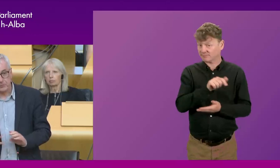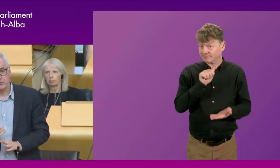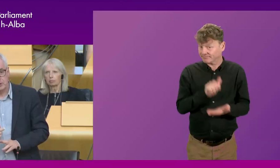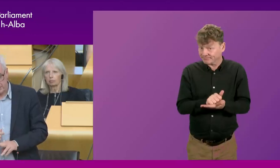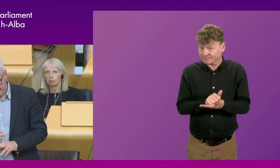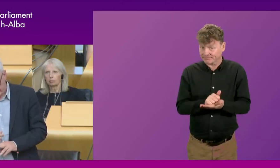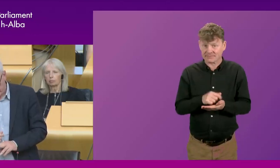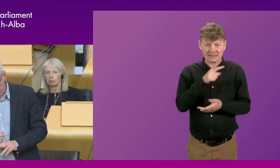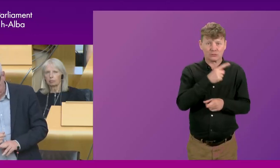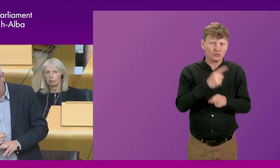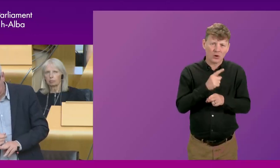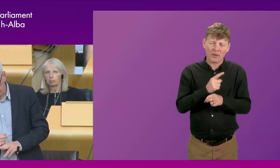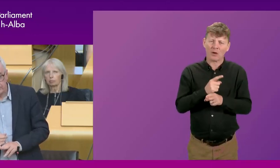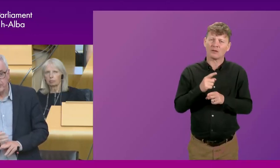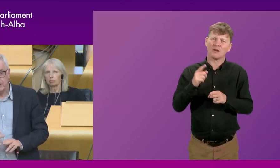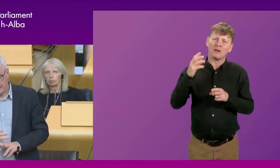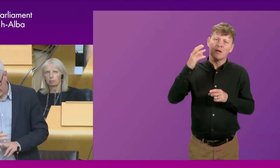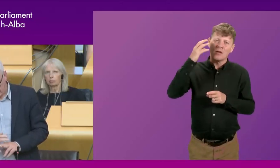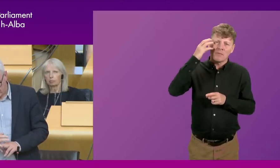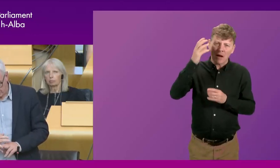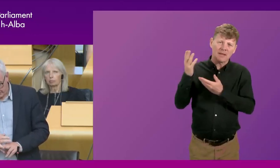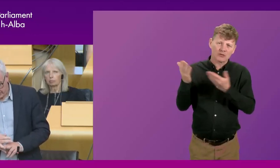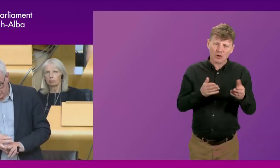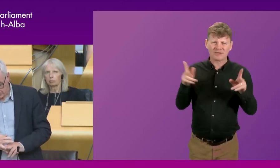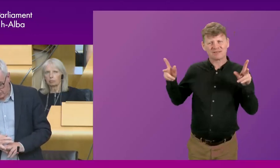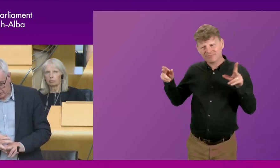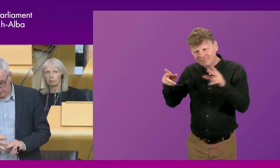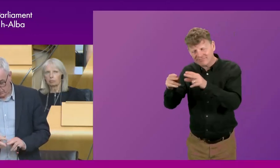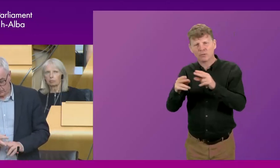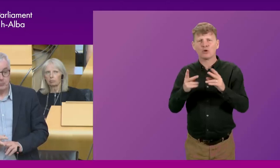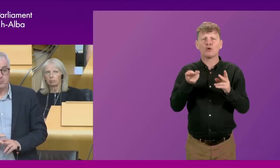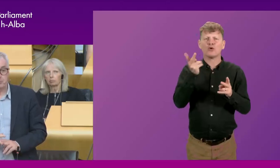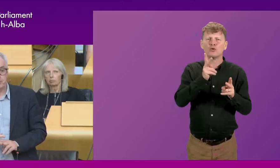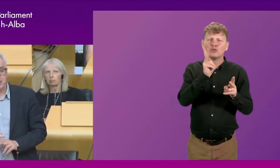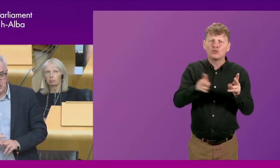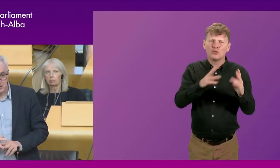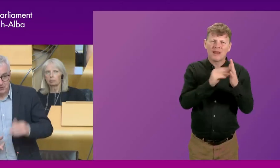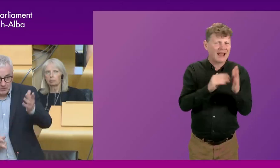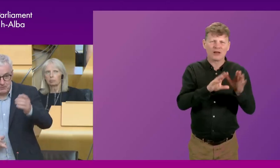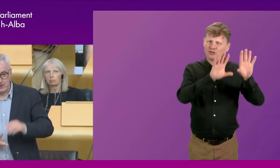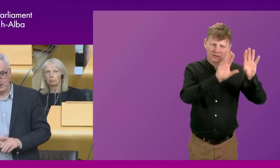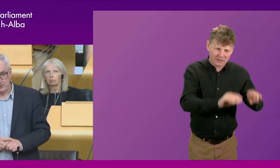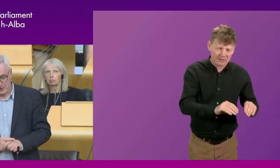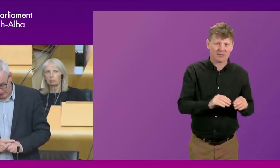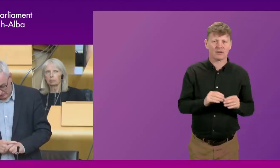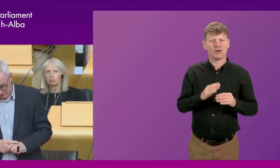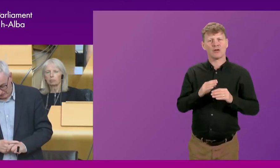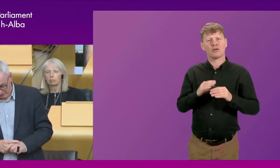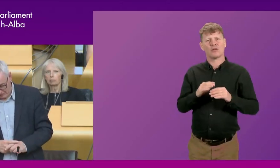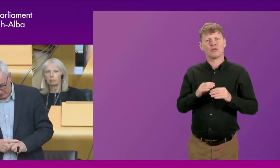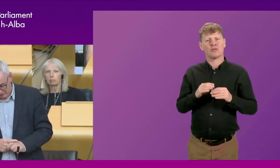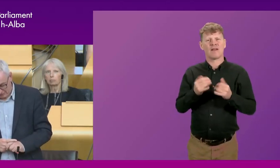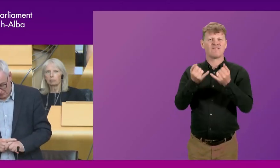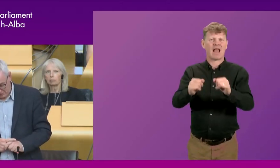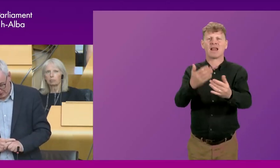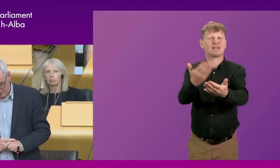about was streamlining public services, ending duplication, moving to prevention rather than failure demand, if I can